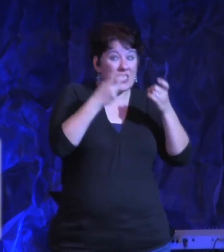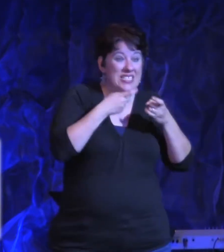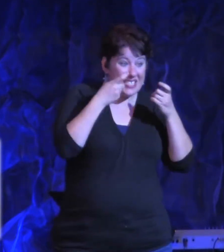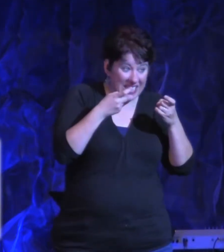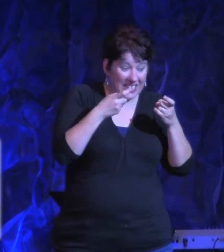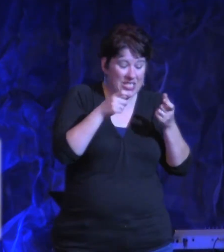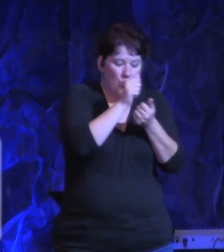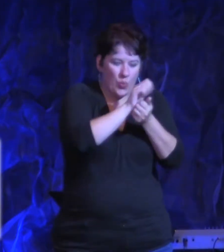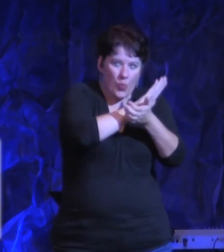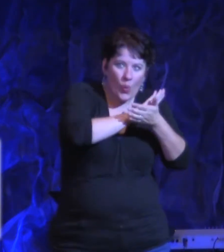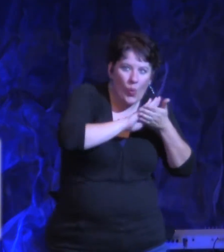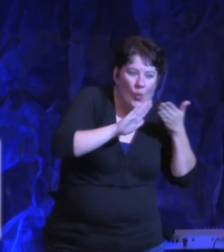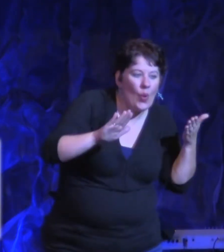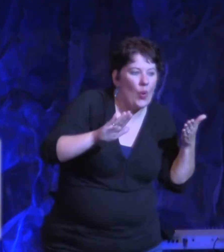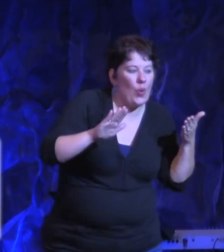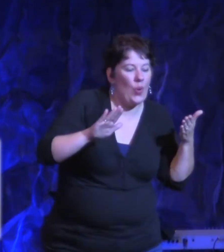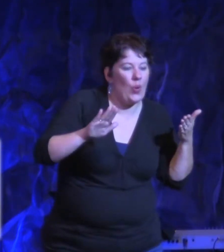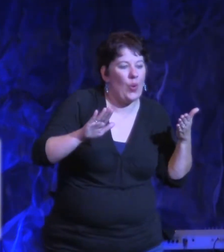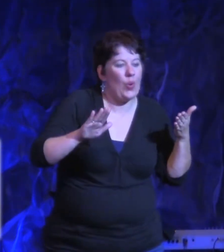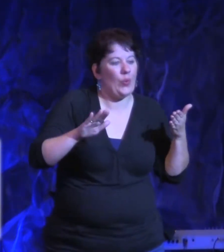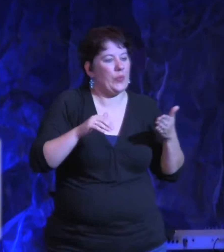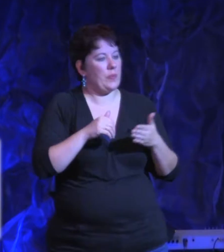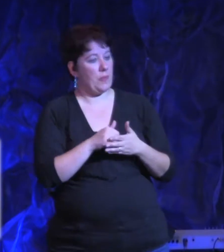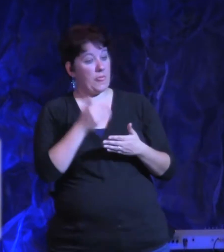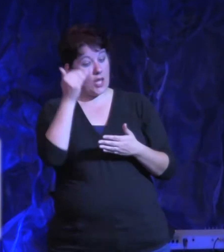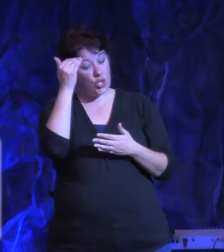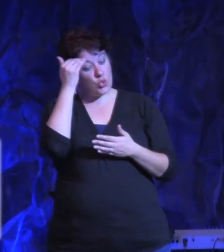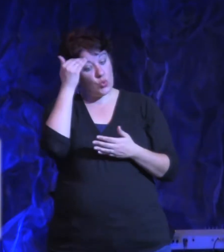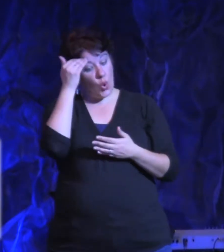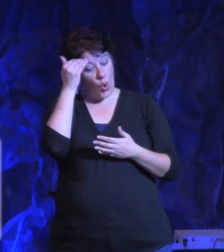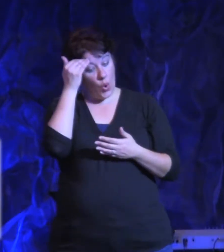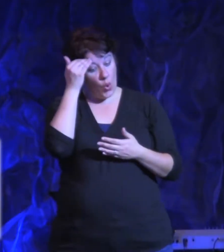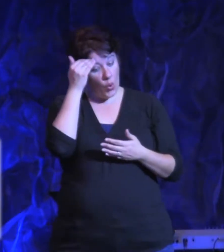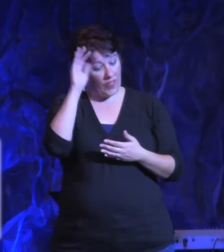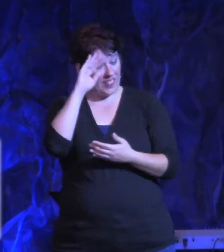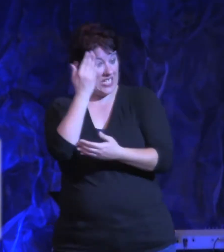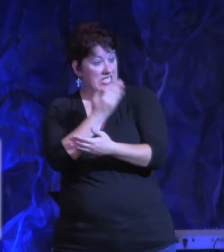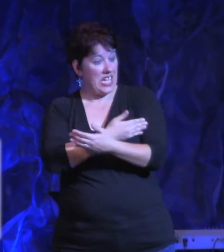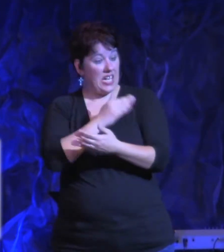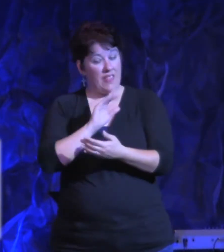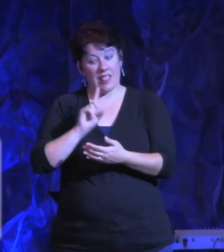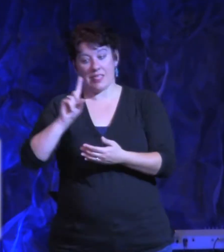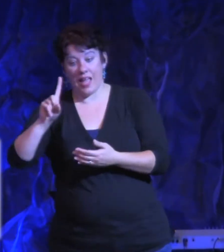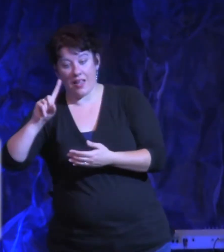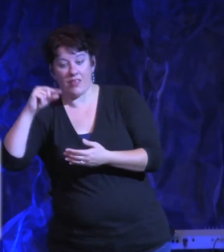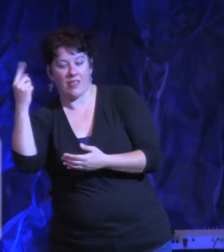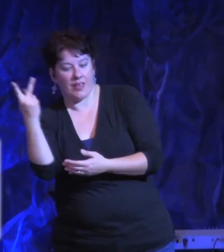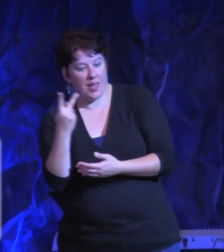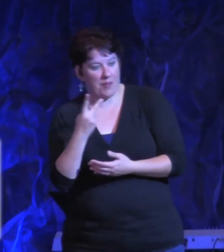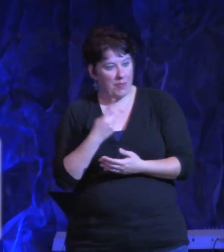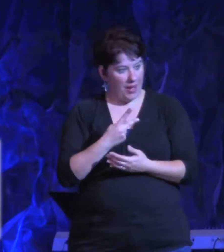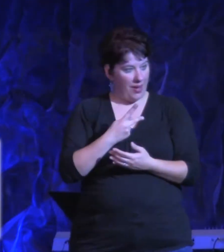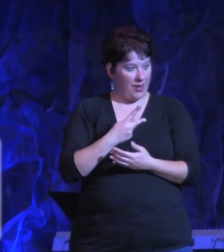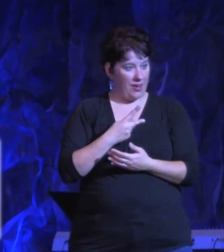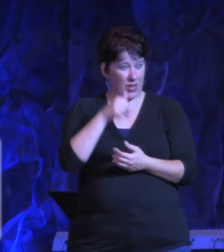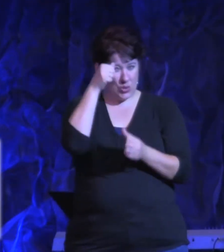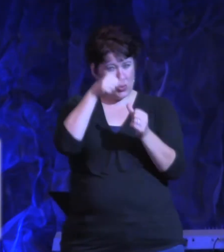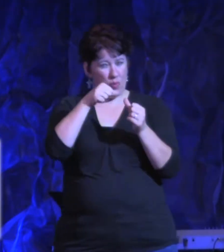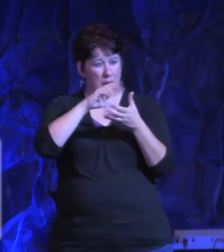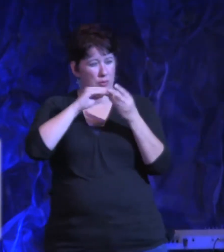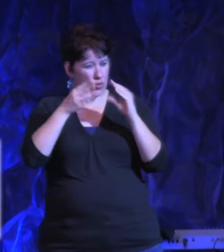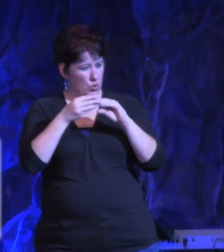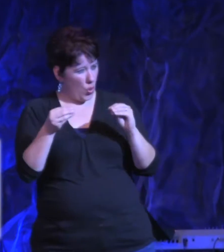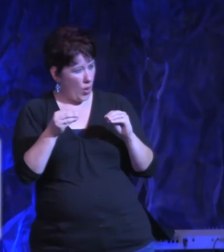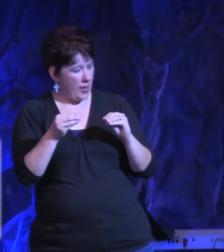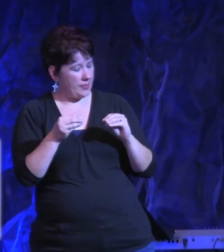And so, you know, the prodigal son is a great example of this. Remember, he demanded his inheritance, ended up in the pig's pen. But one day,